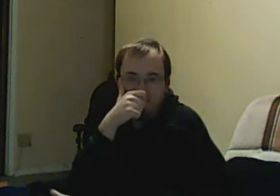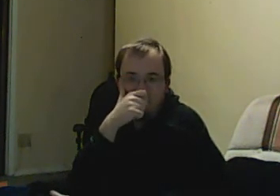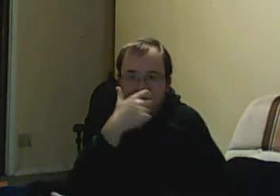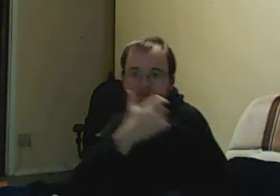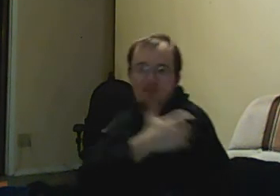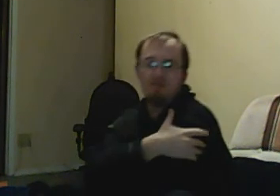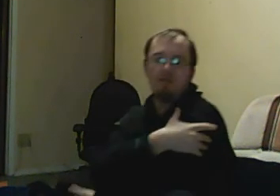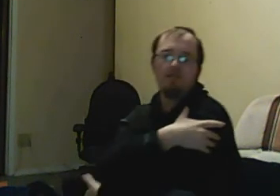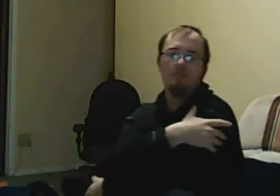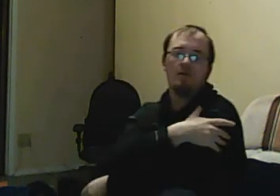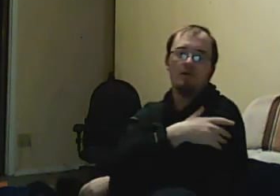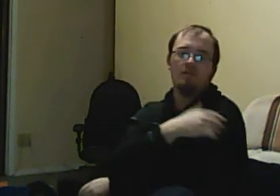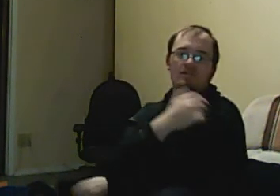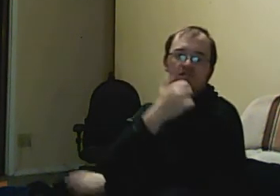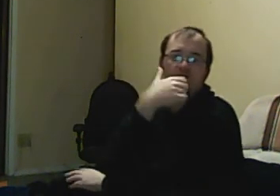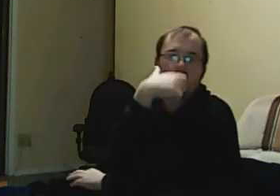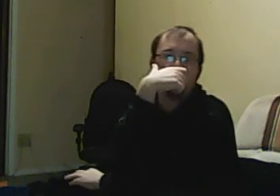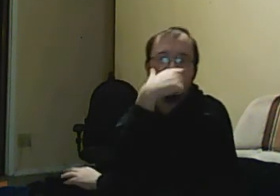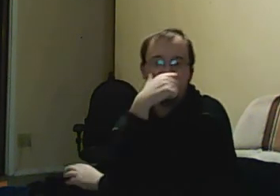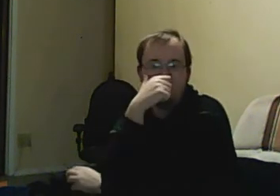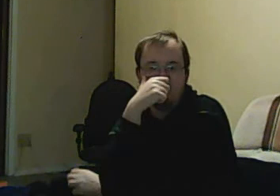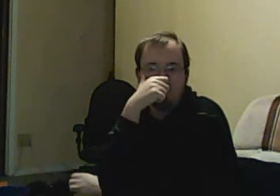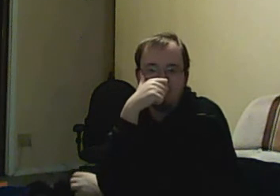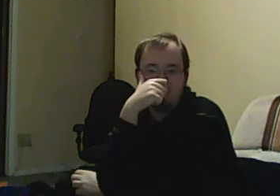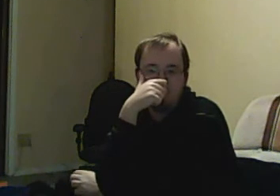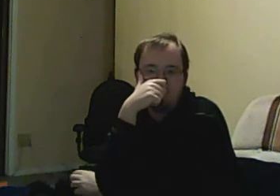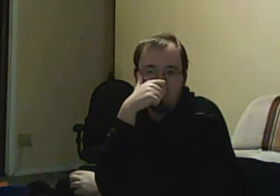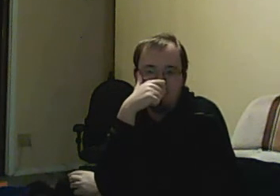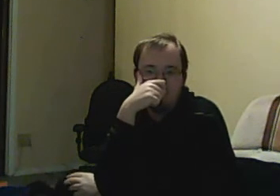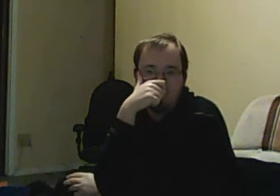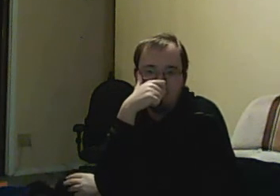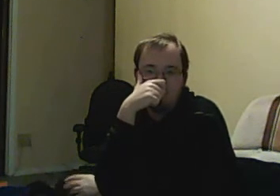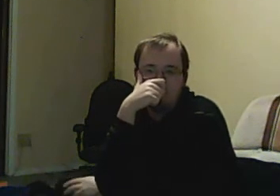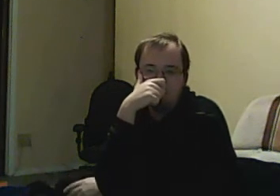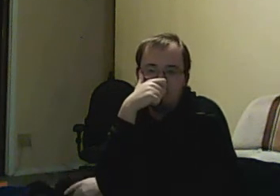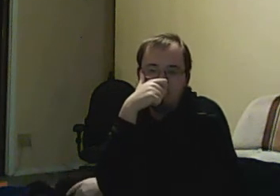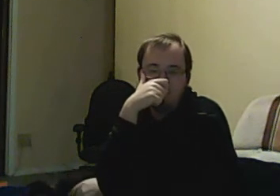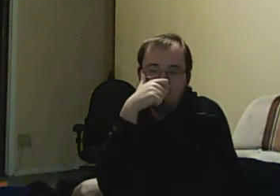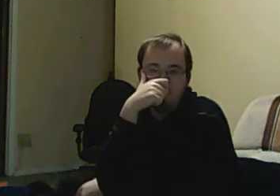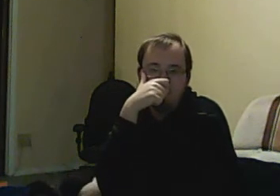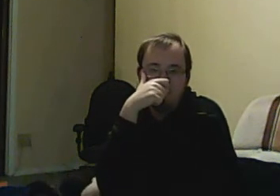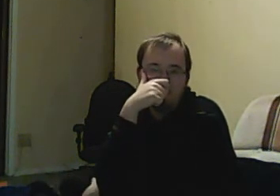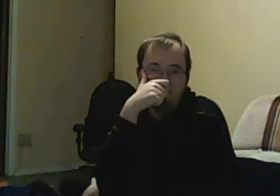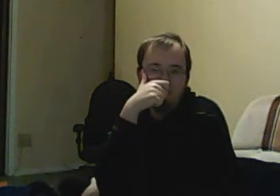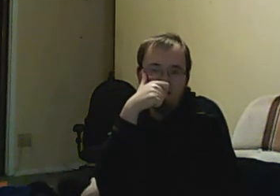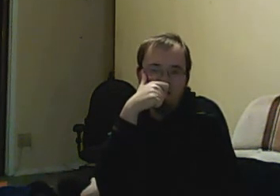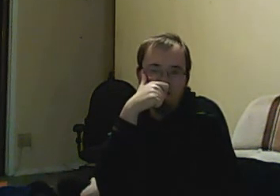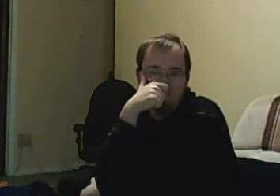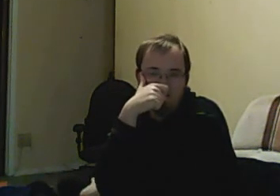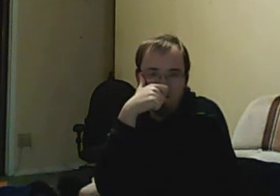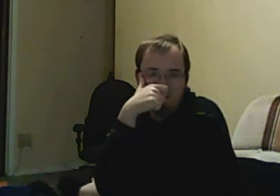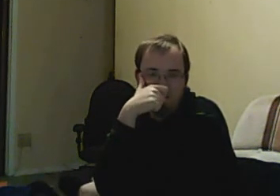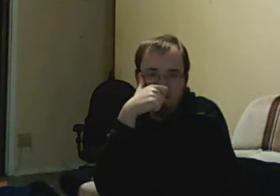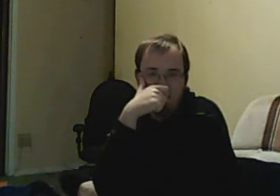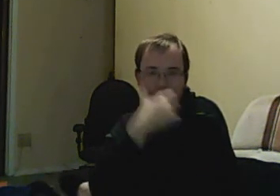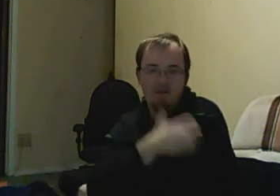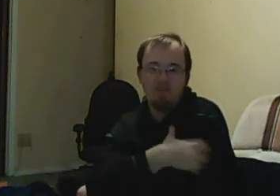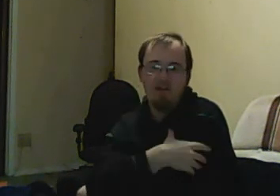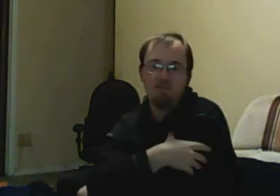Since the Degrassi franchise broke in 1979 with Kids at Degrassi Street, the show was always praised for its ability to realistically depict teenage